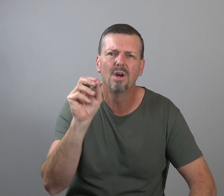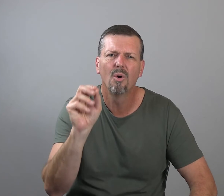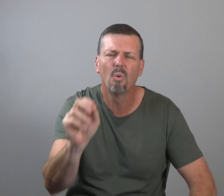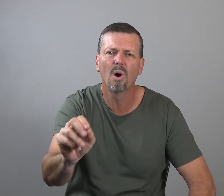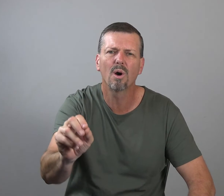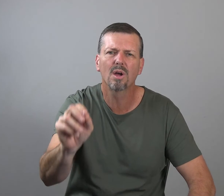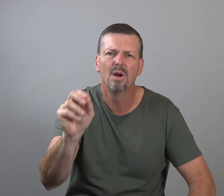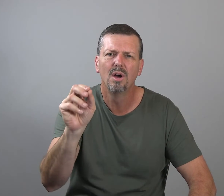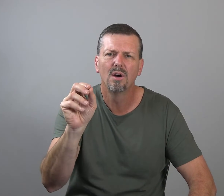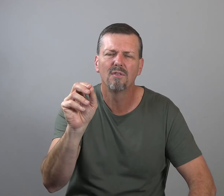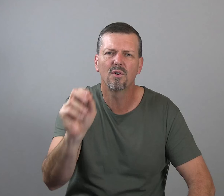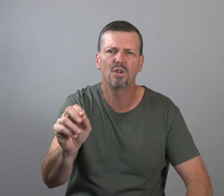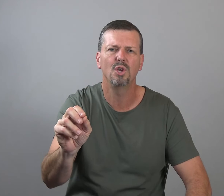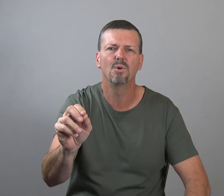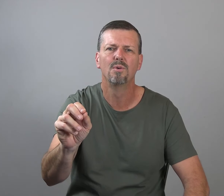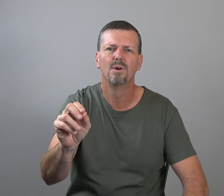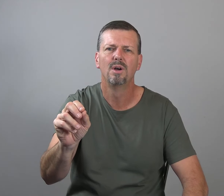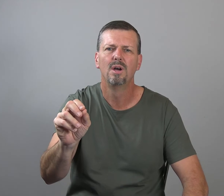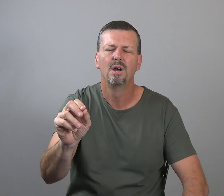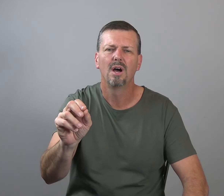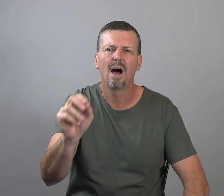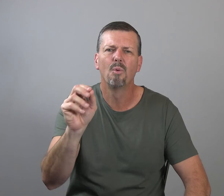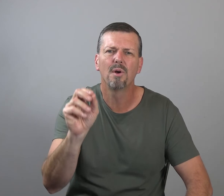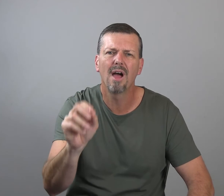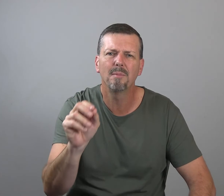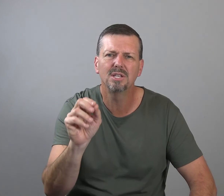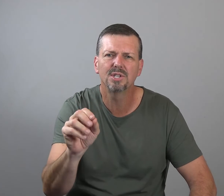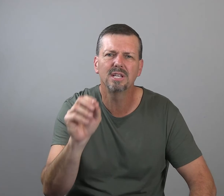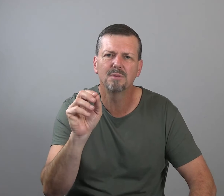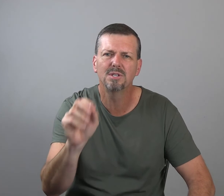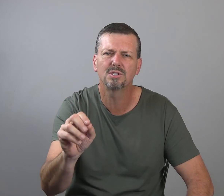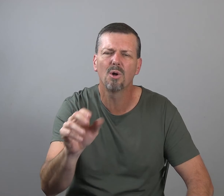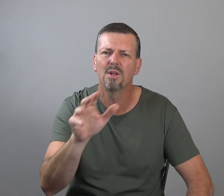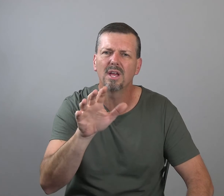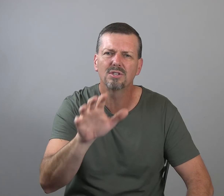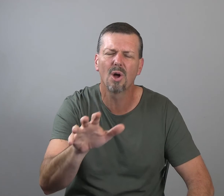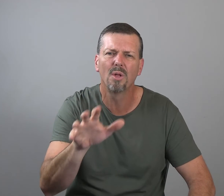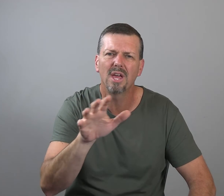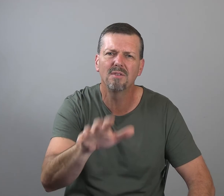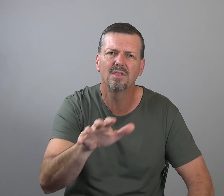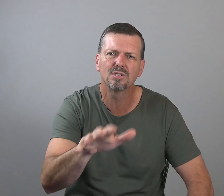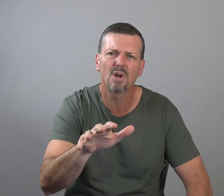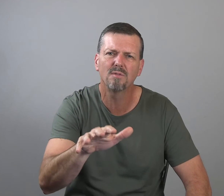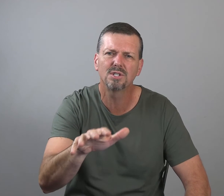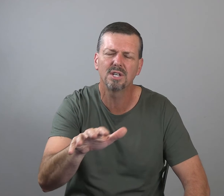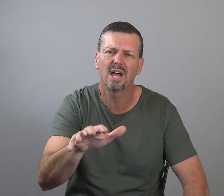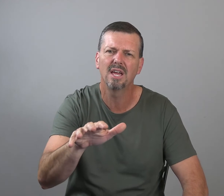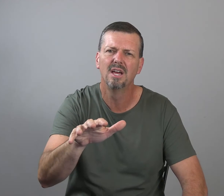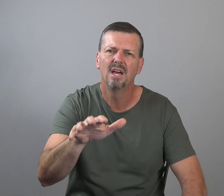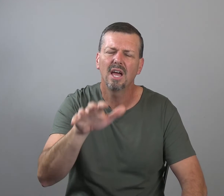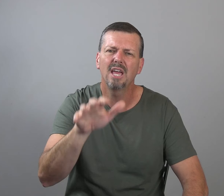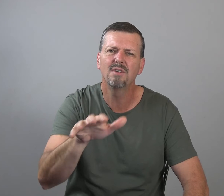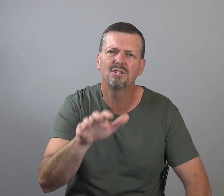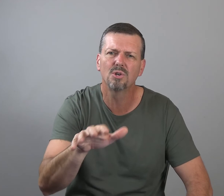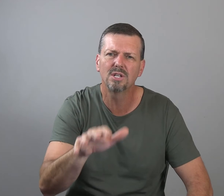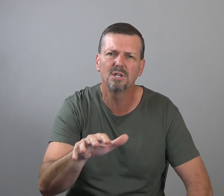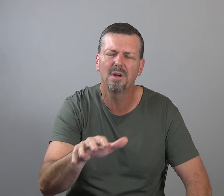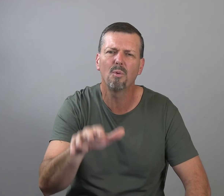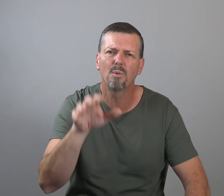work for you. I wonder how many seeds have been stolen even in this service today. Even as you're listening to me, I wonder